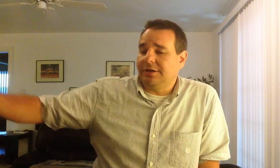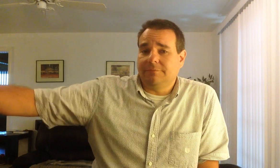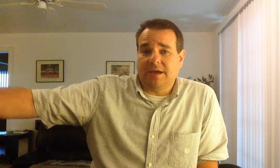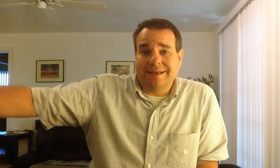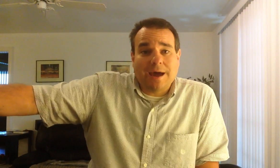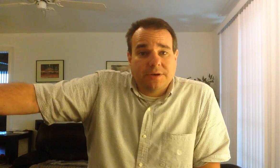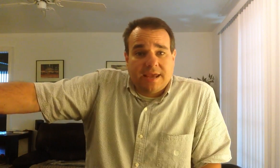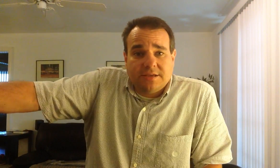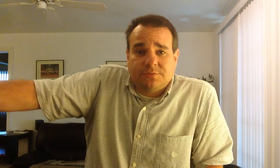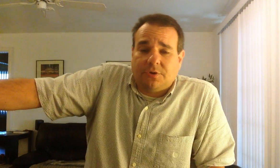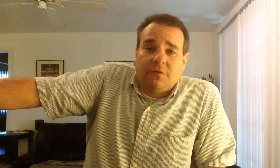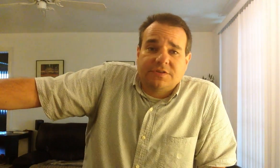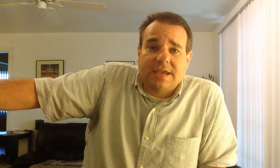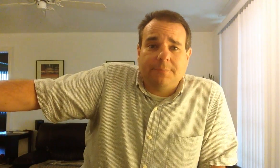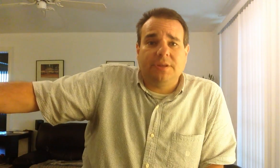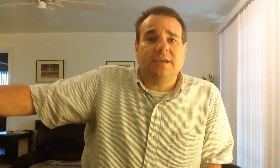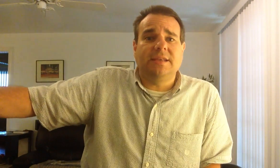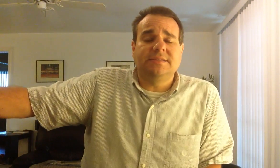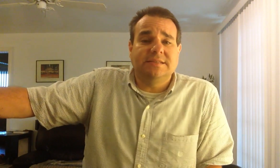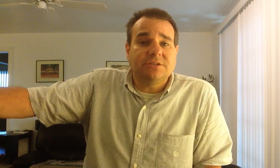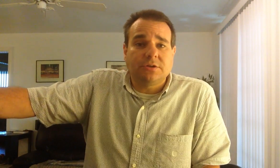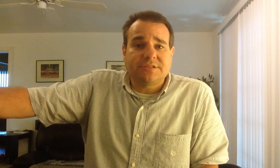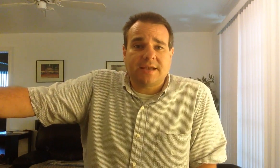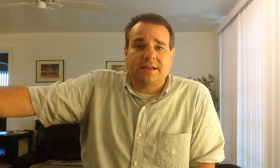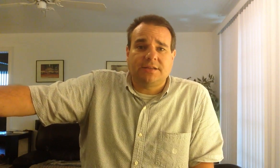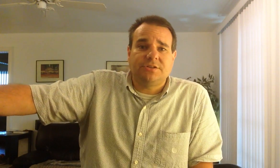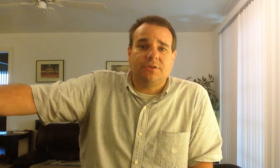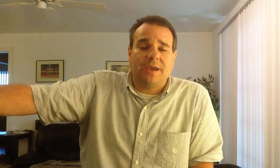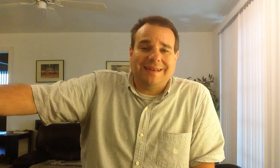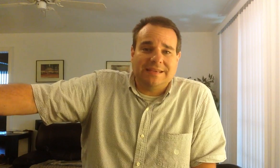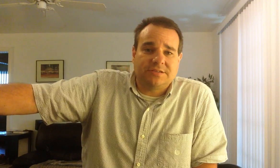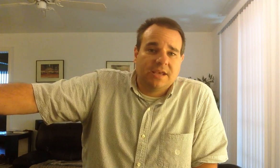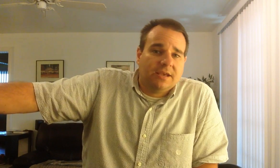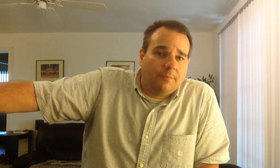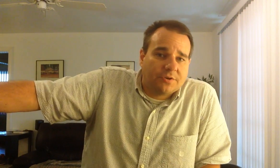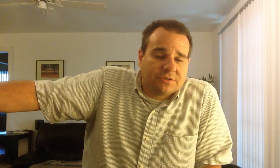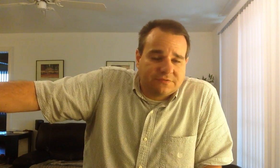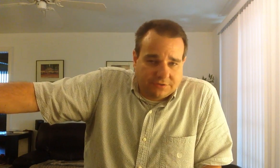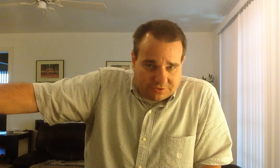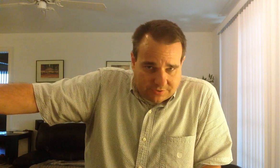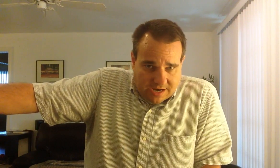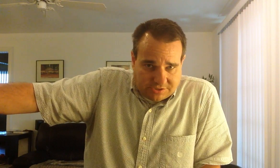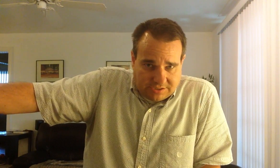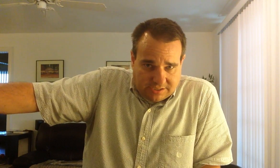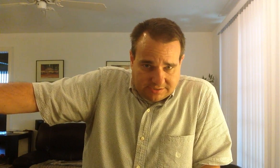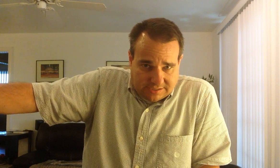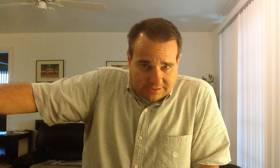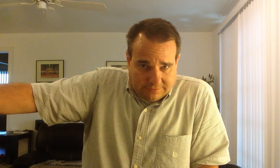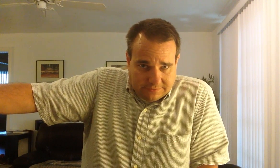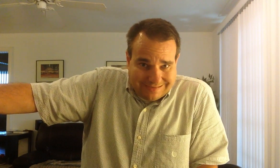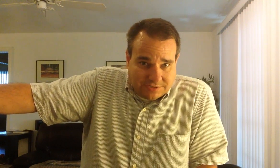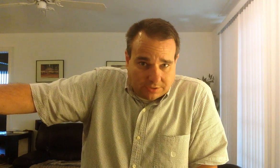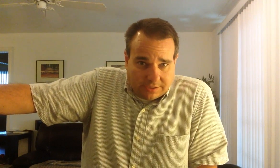audio. Nowadays, with oversampling and digital technology, most of those filters are actually done digitally.